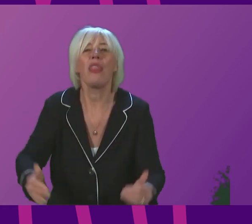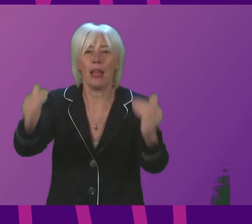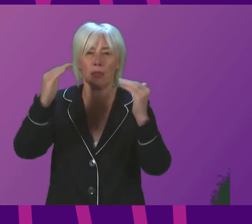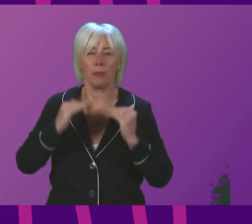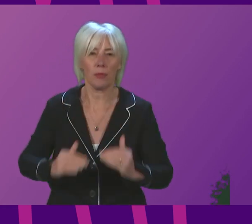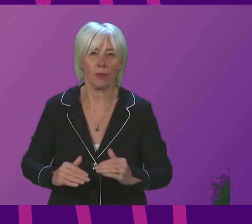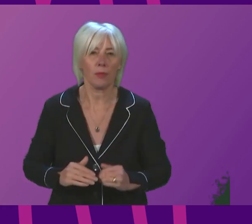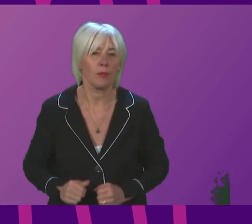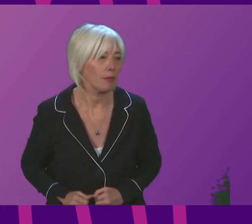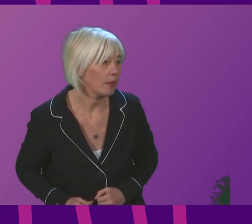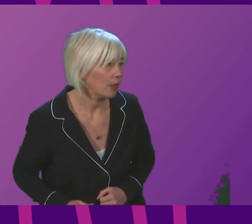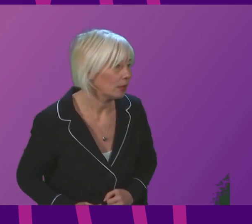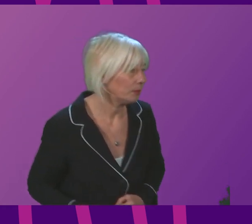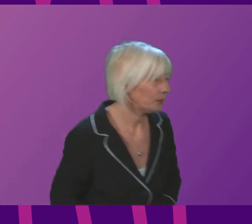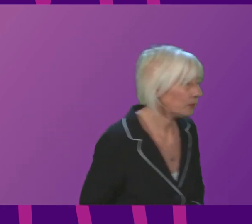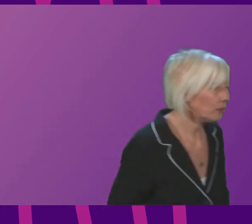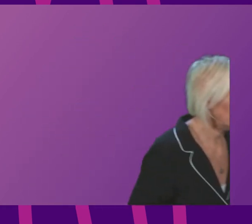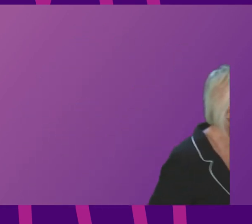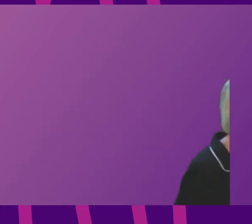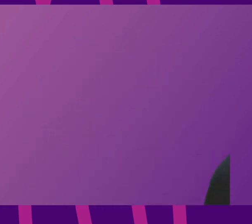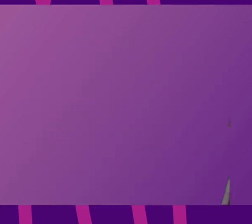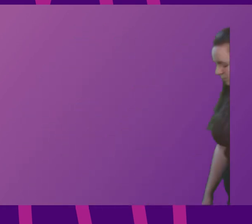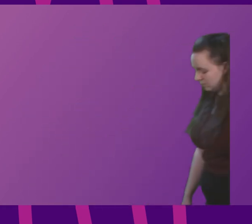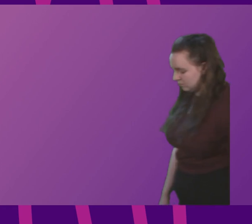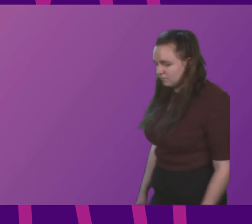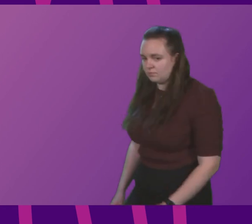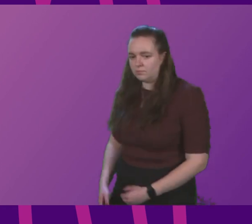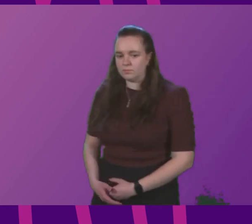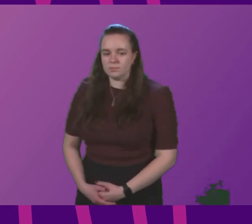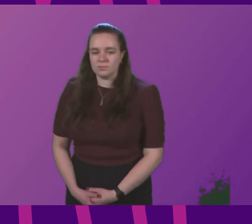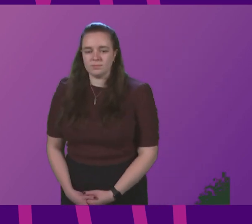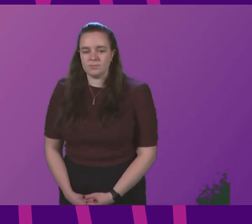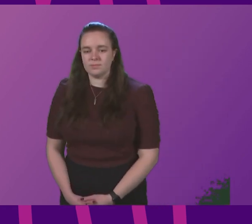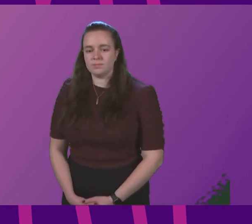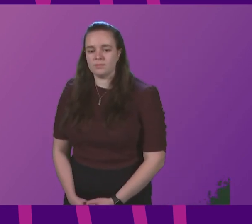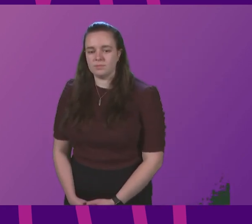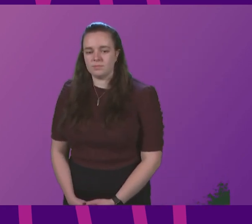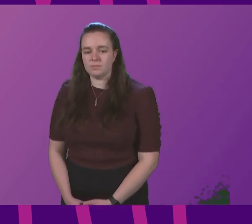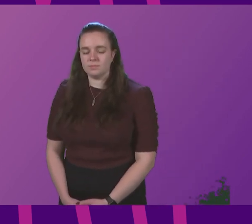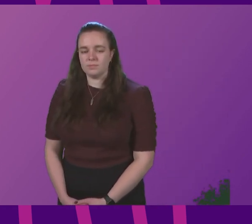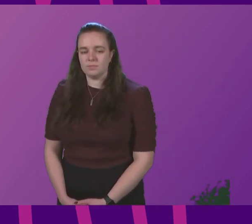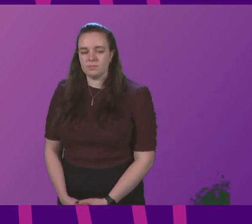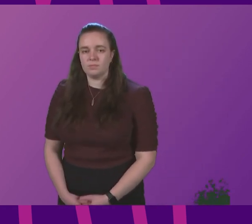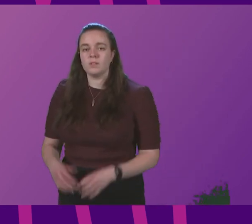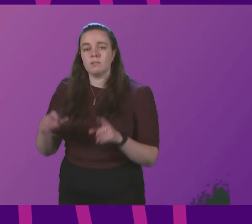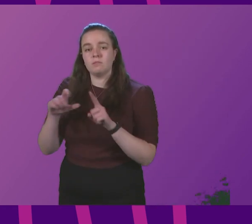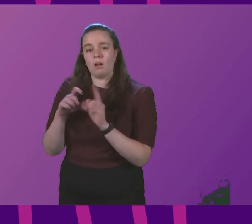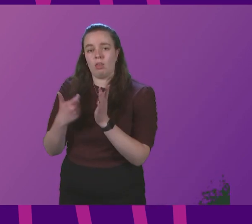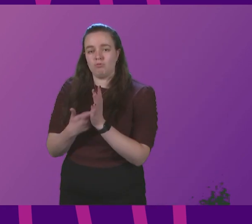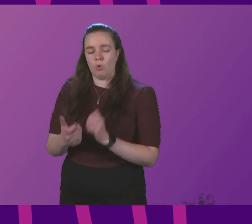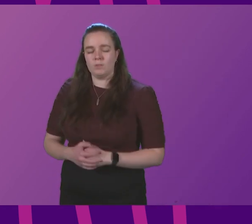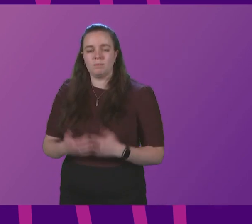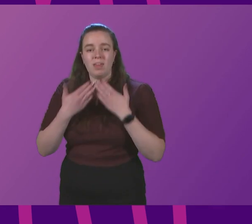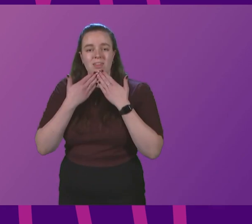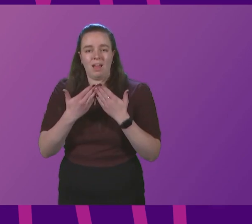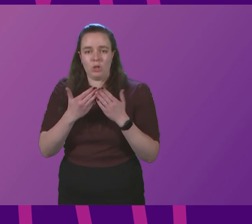of business. And I would be grateful if members who wish to ask a question were to press their request to speak buttons now. And I call Douglas Ross. Thank you,